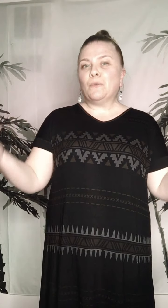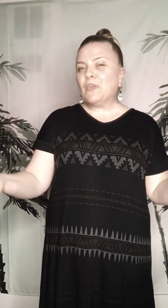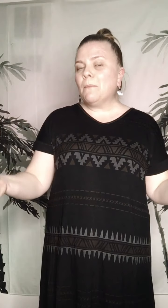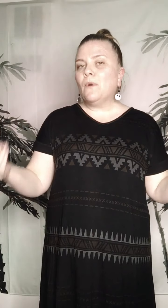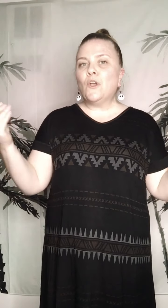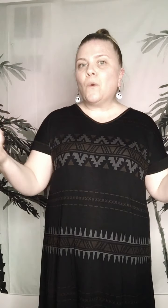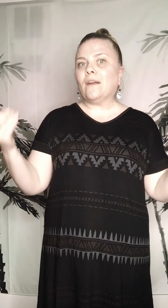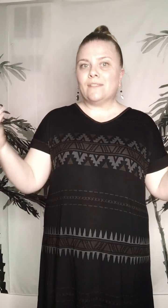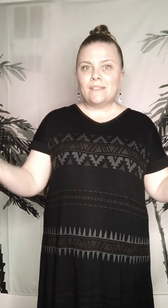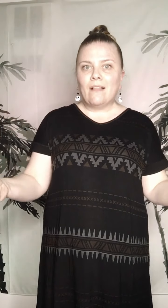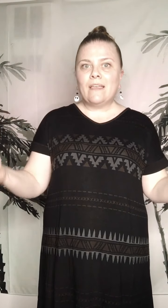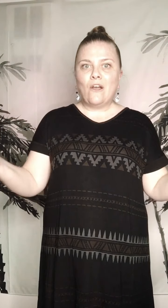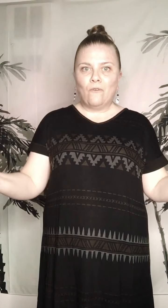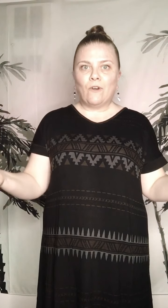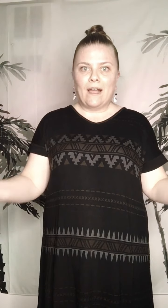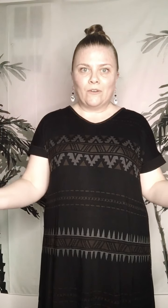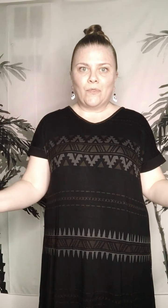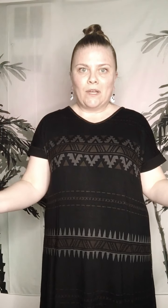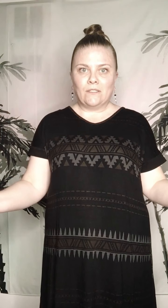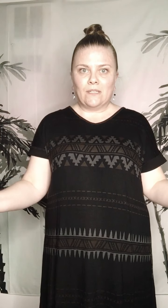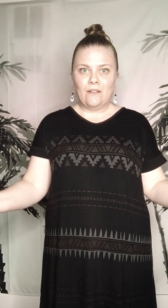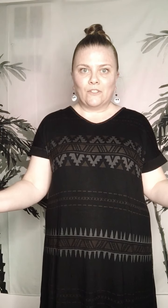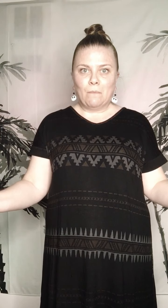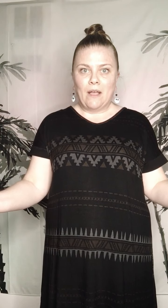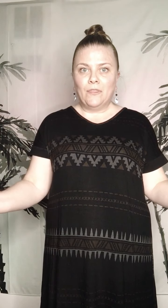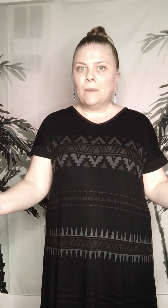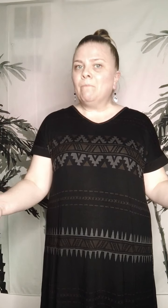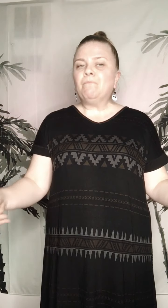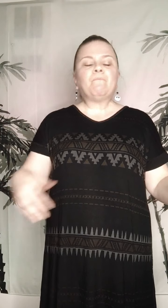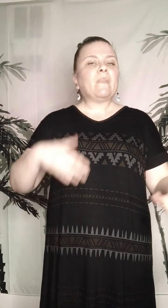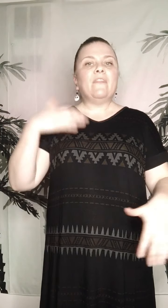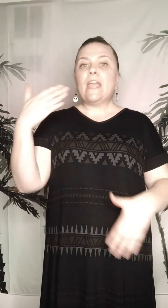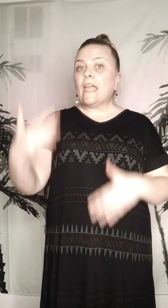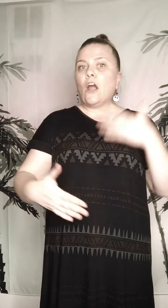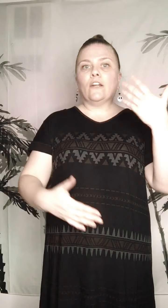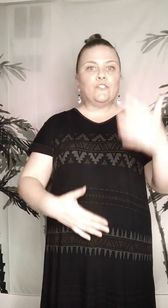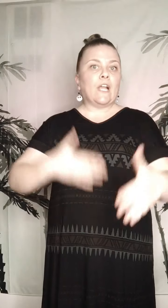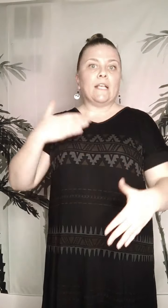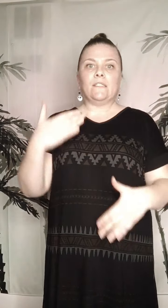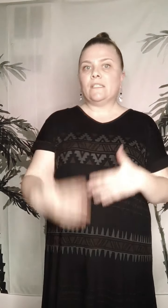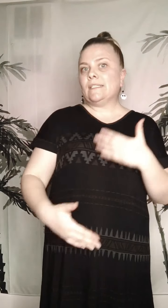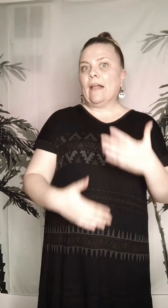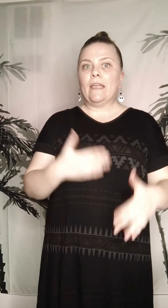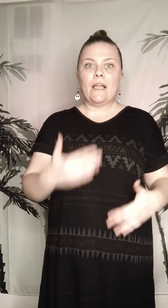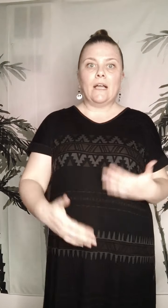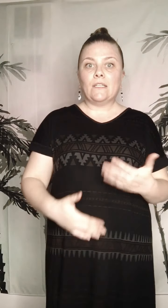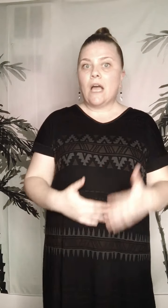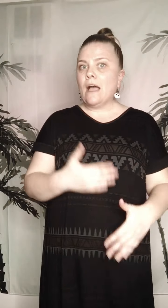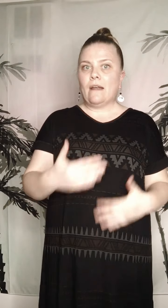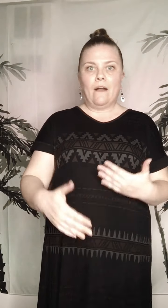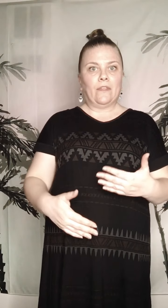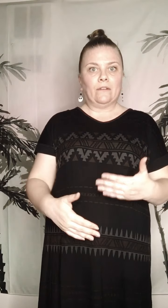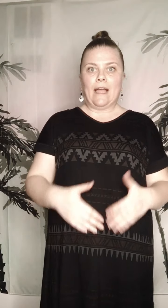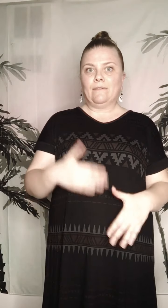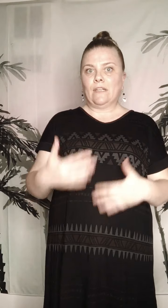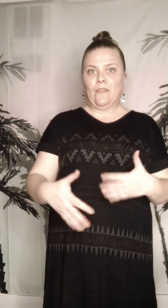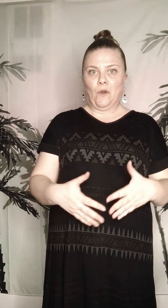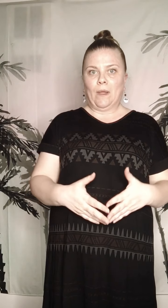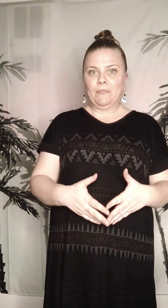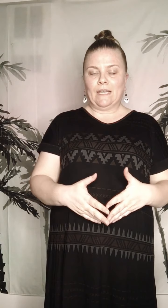the people who are selling over $100,000 a month, they are just selling a ton on their lives and on their website.